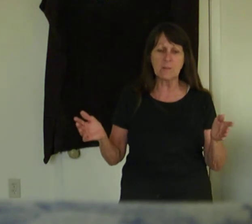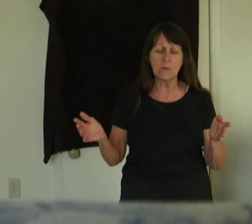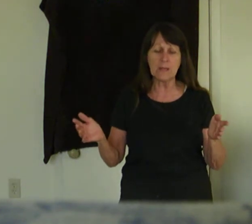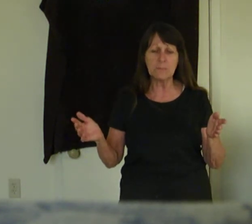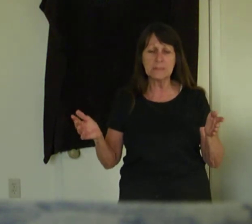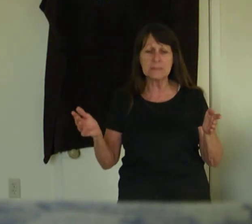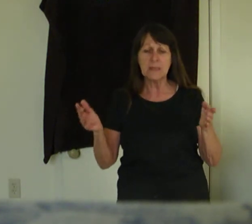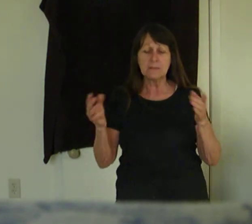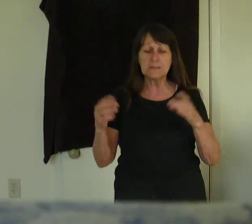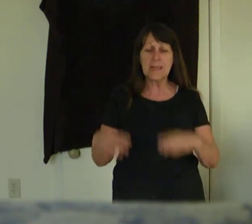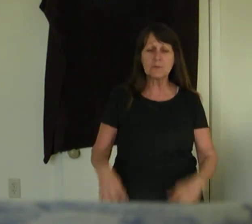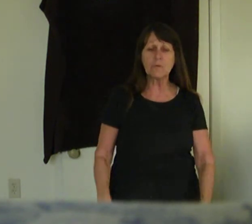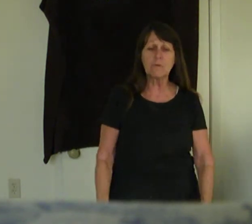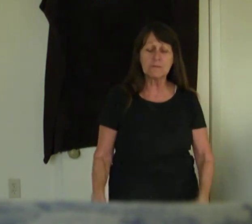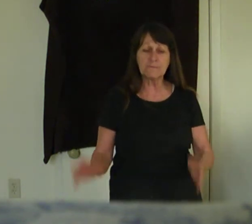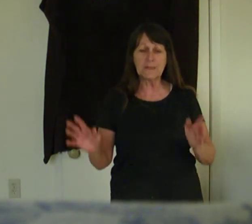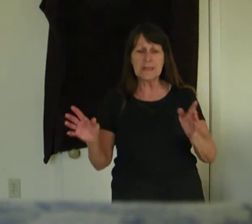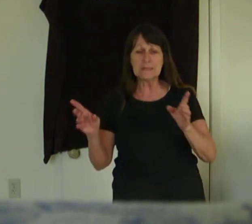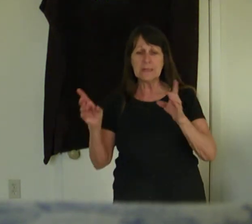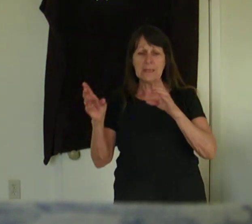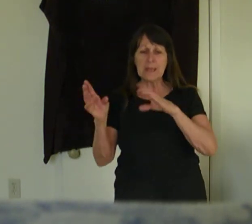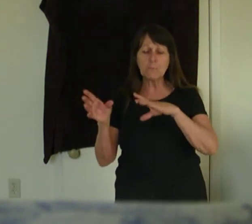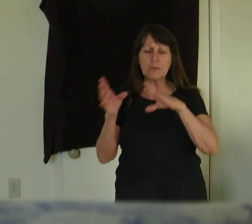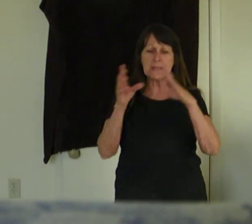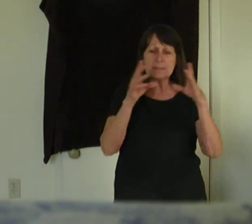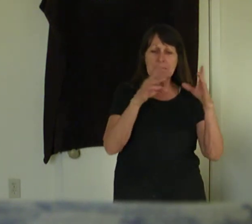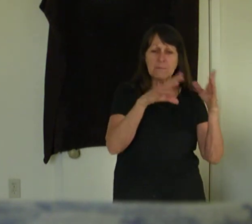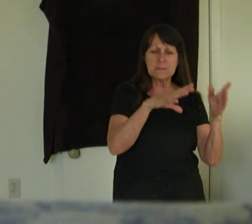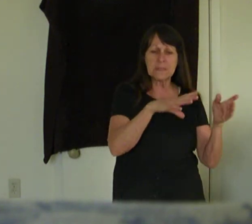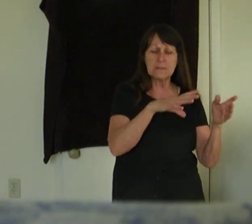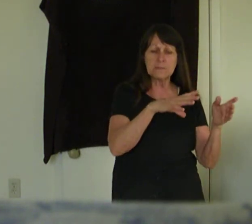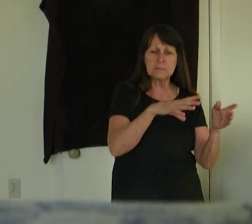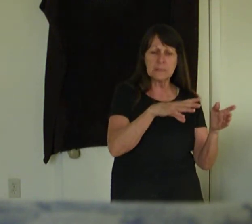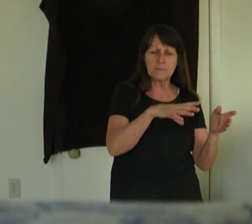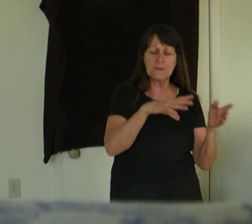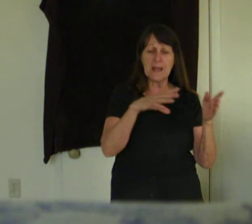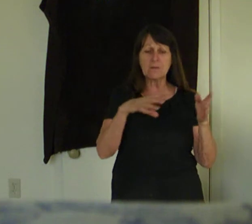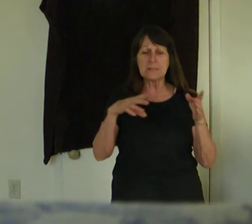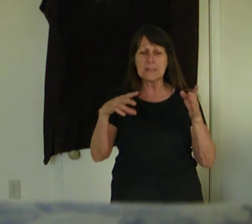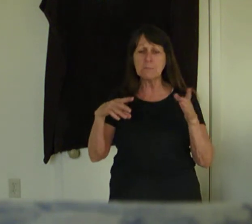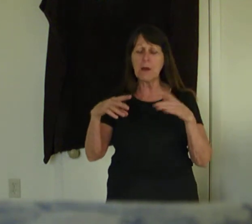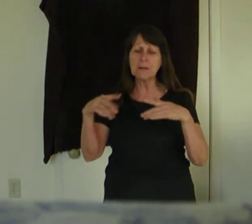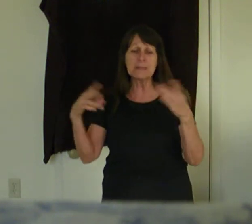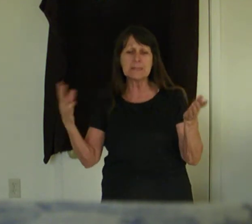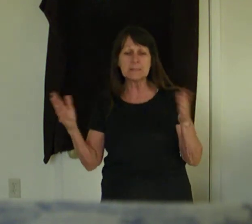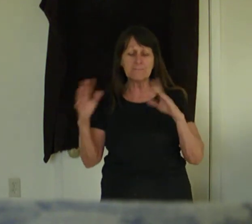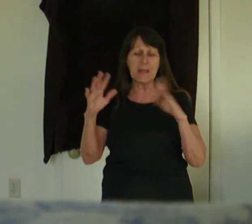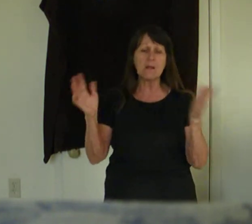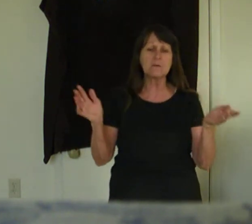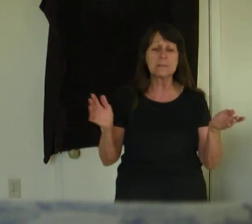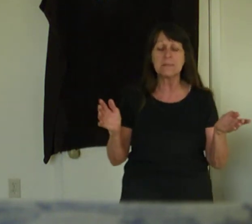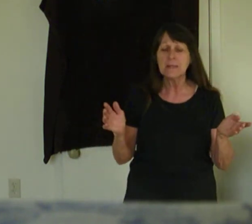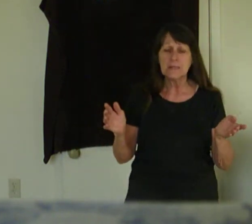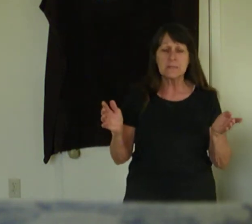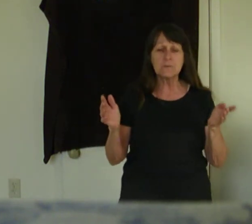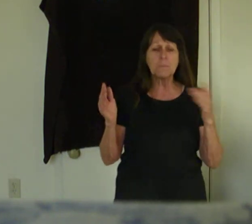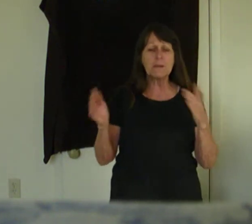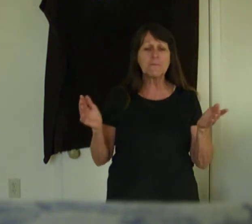way because the nectar on his feet he brings to other flowers. And he pollinates the flowers. So, the butterfly